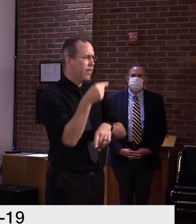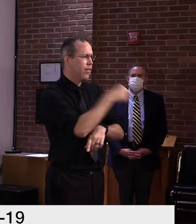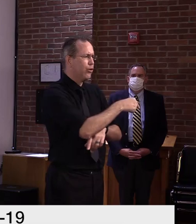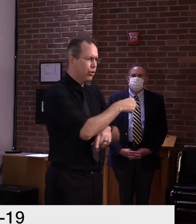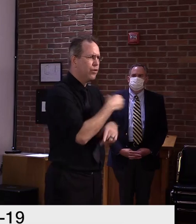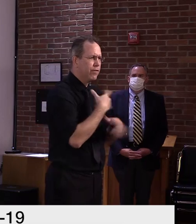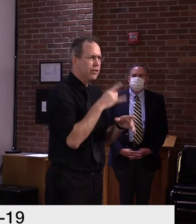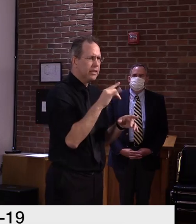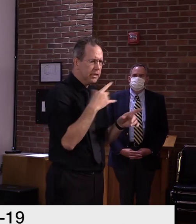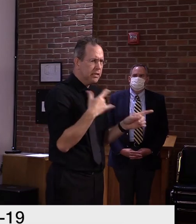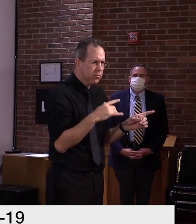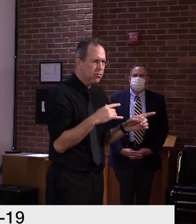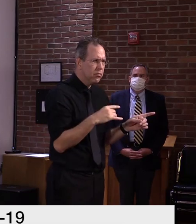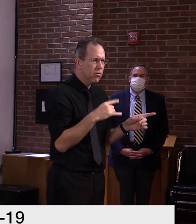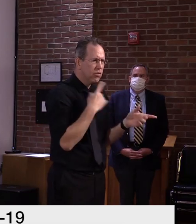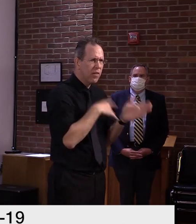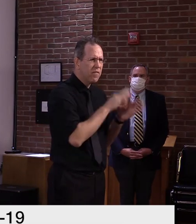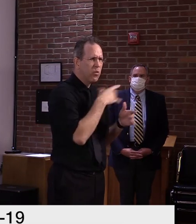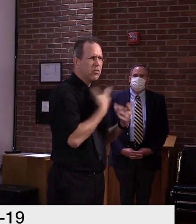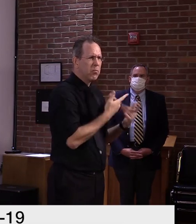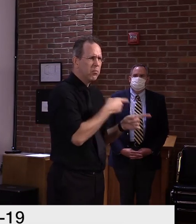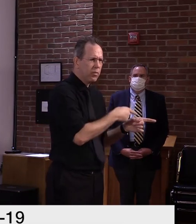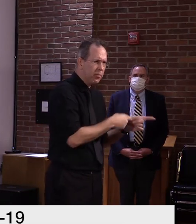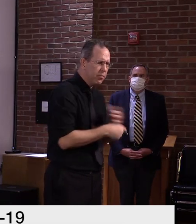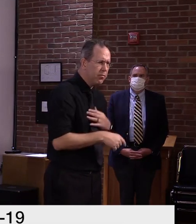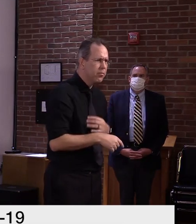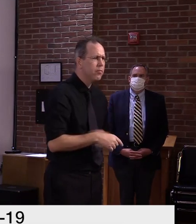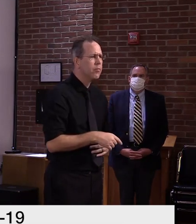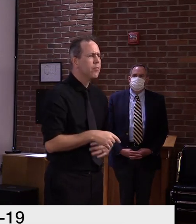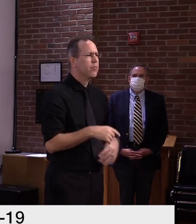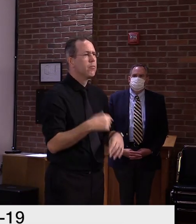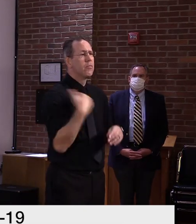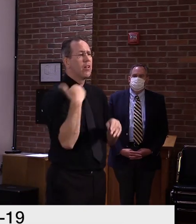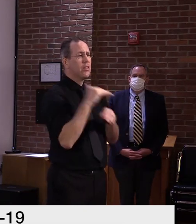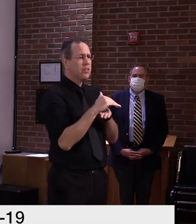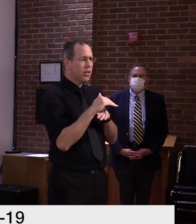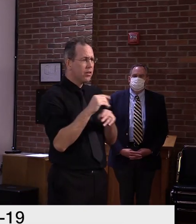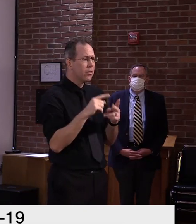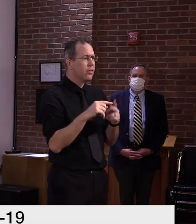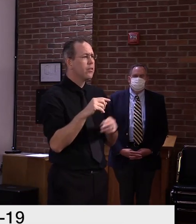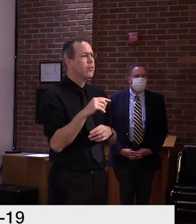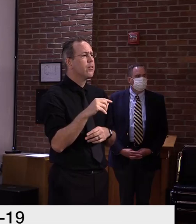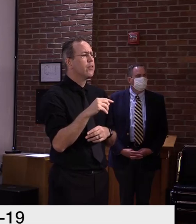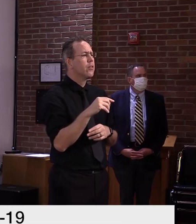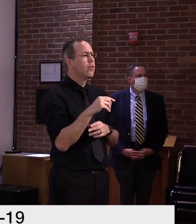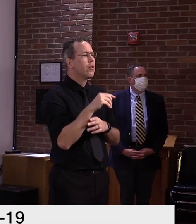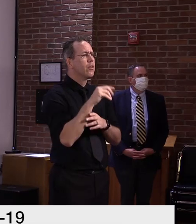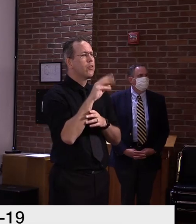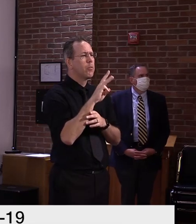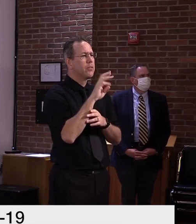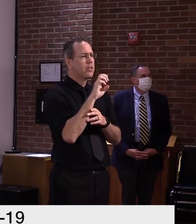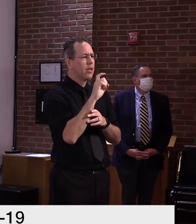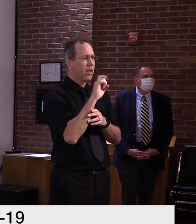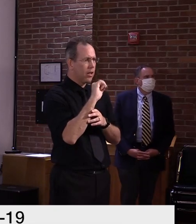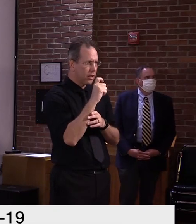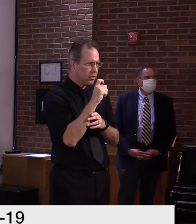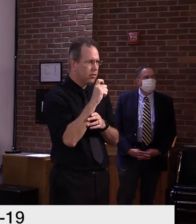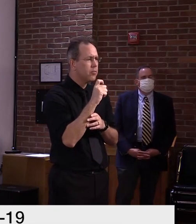uh, there was a WCAX story last night and today, um, that interviewed, uh,